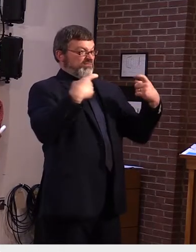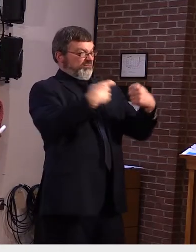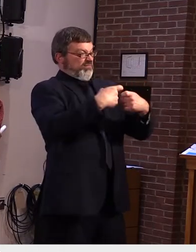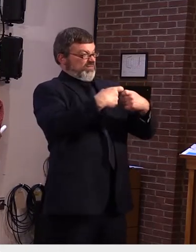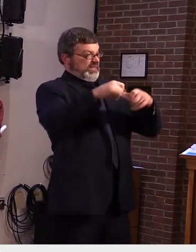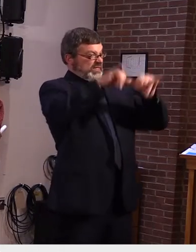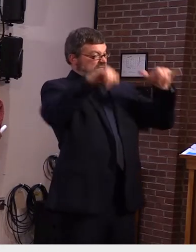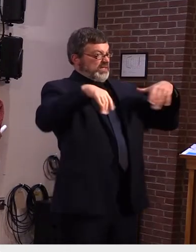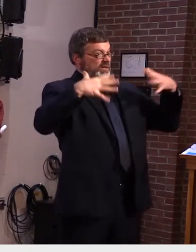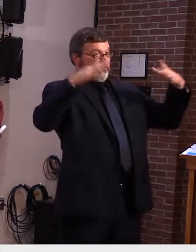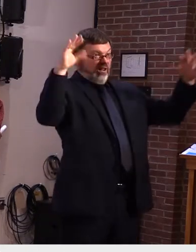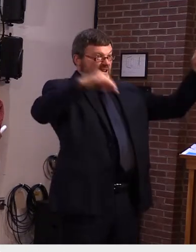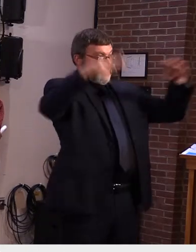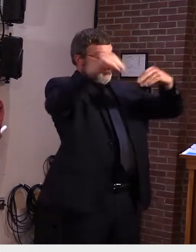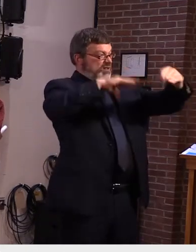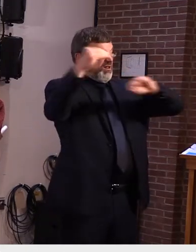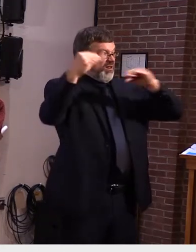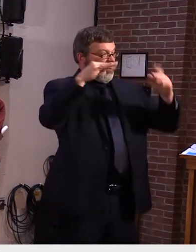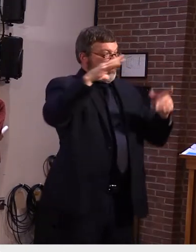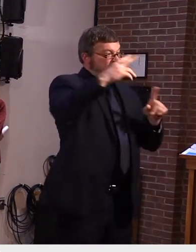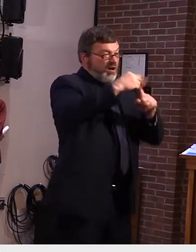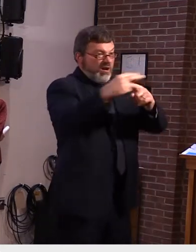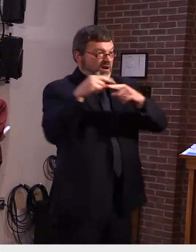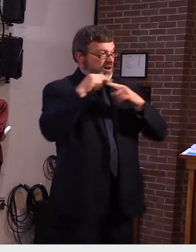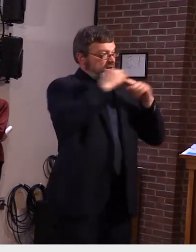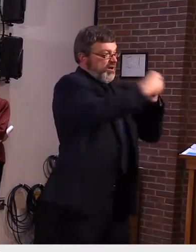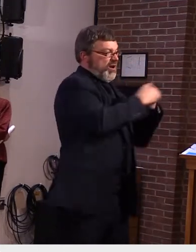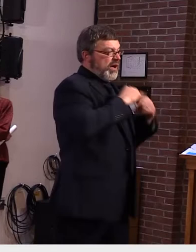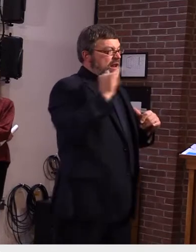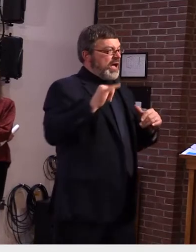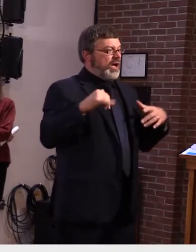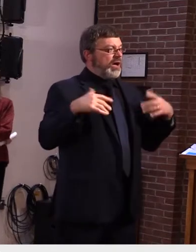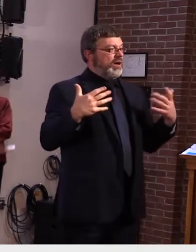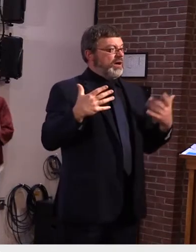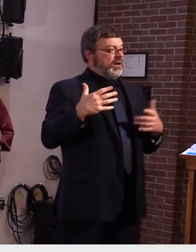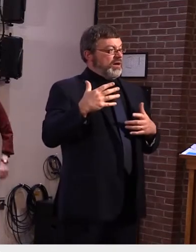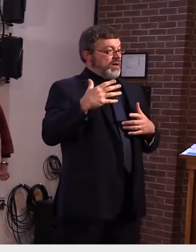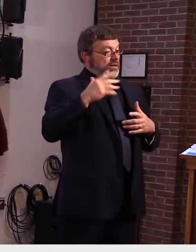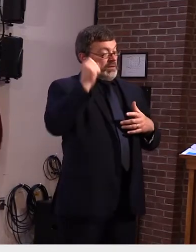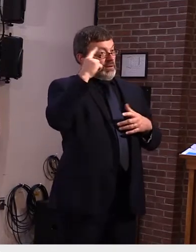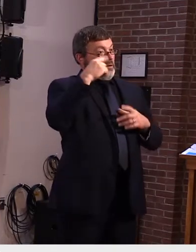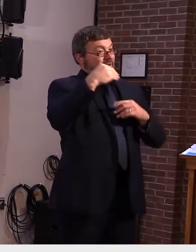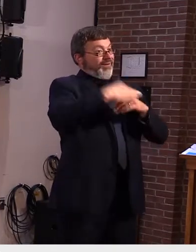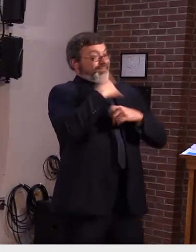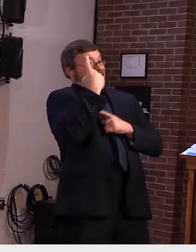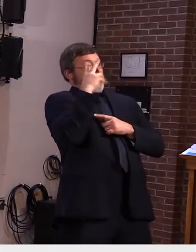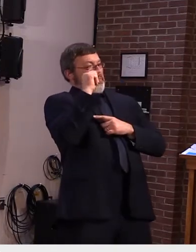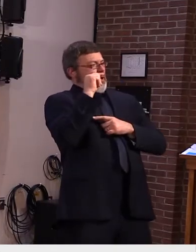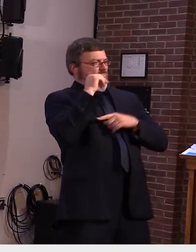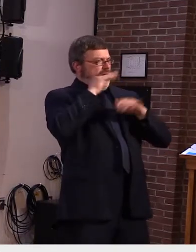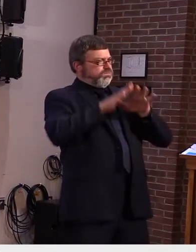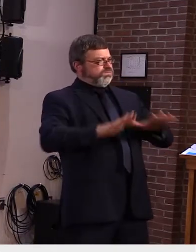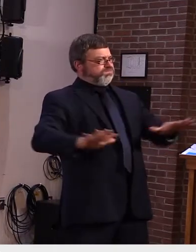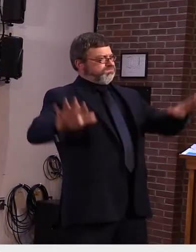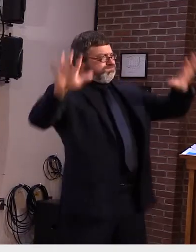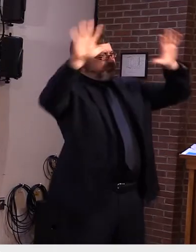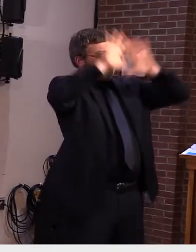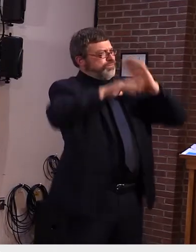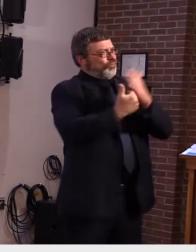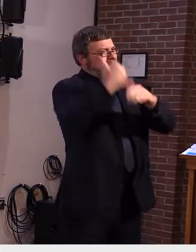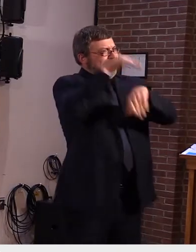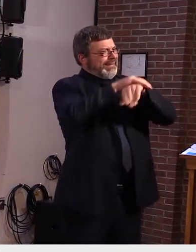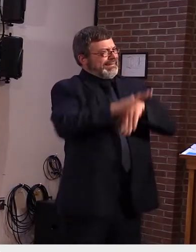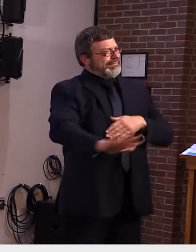we're contemplating um so this not only affects us in vermont but all over new england we all all the governors